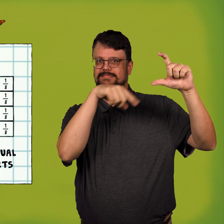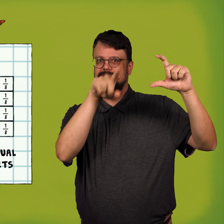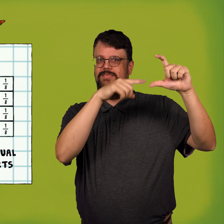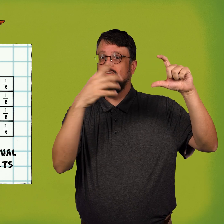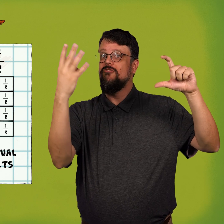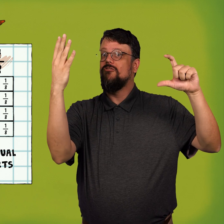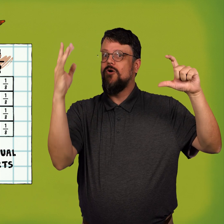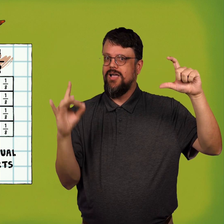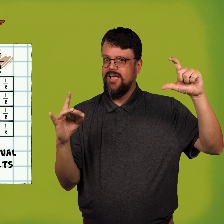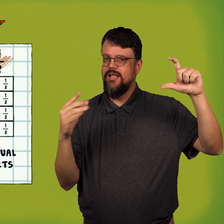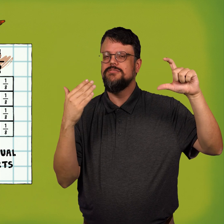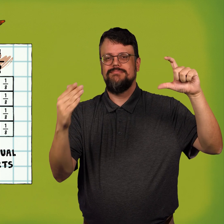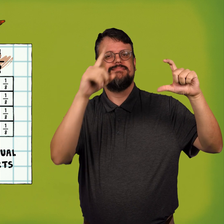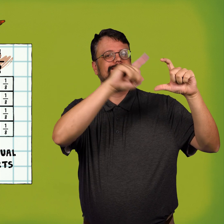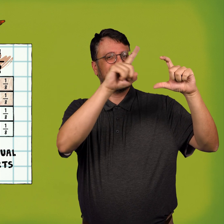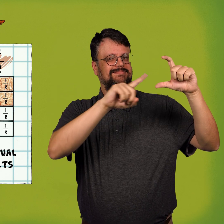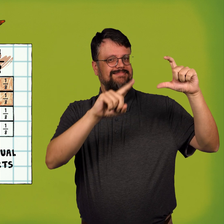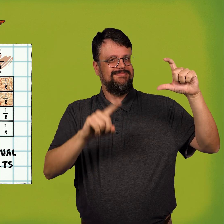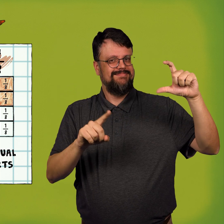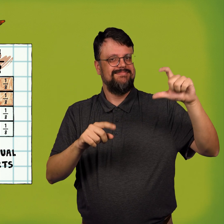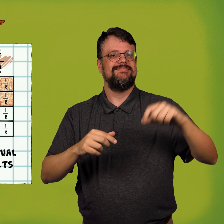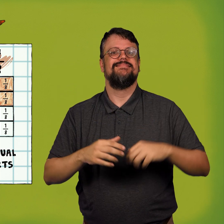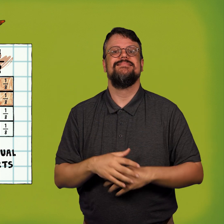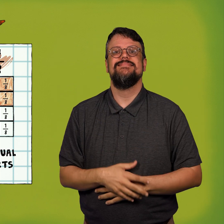Eighths. Shade in four eighths of the third rectangle.